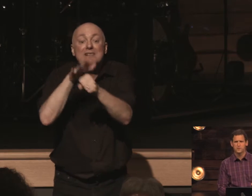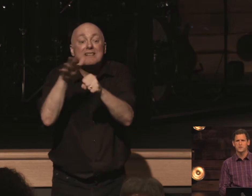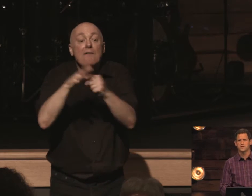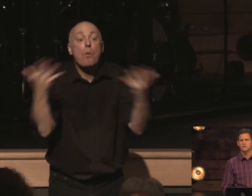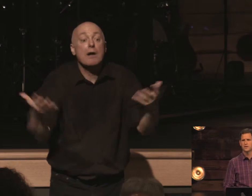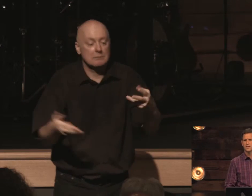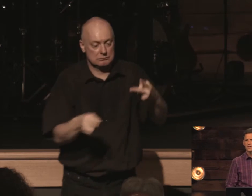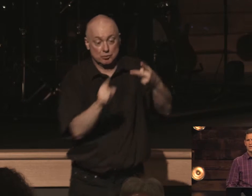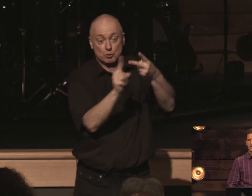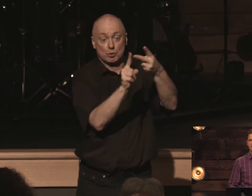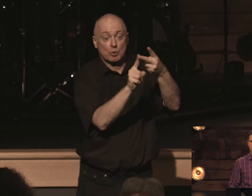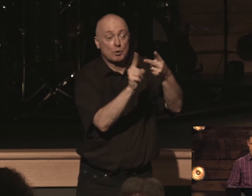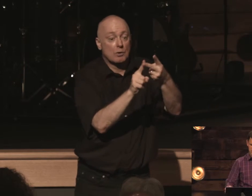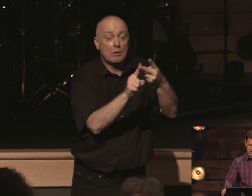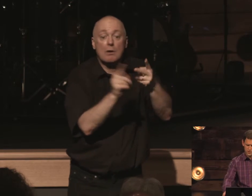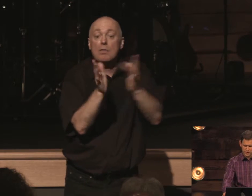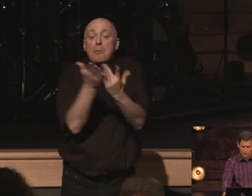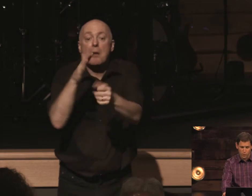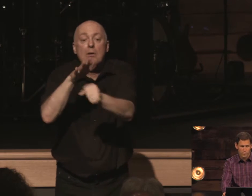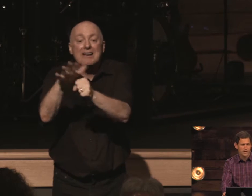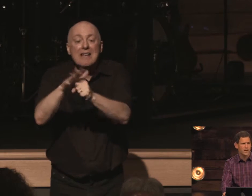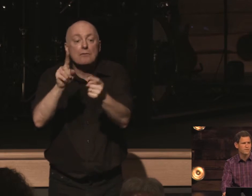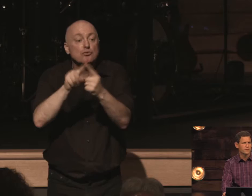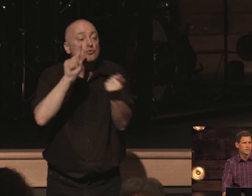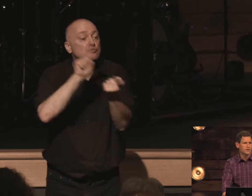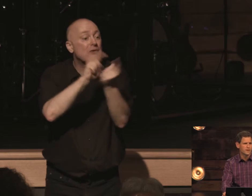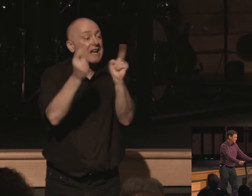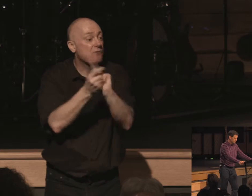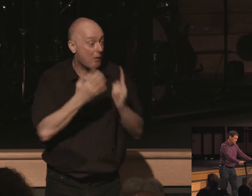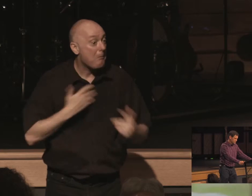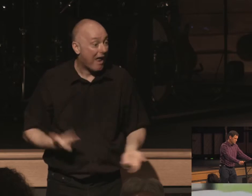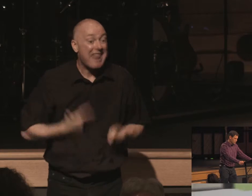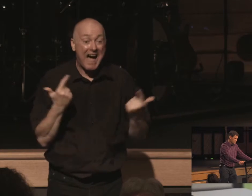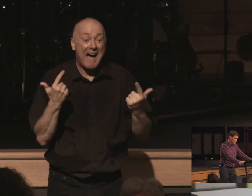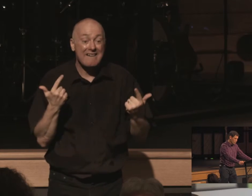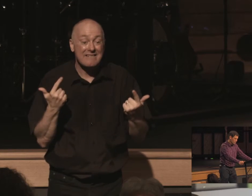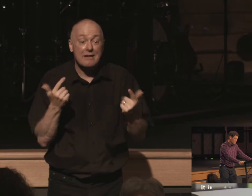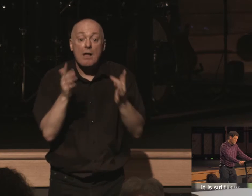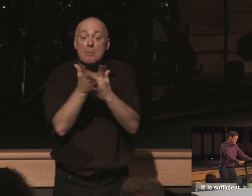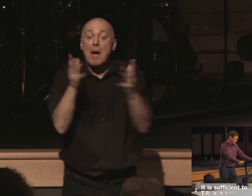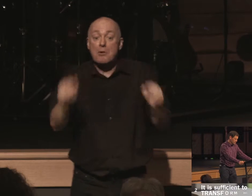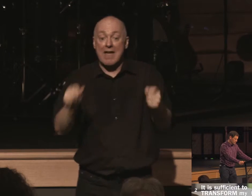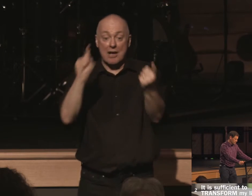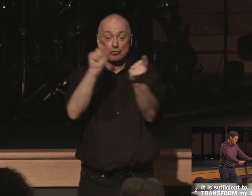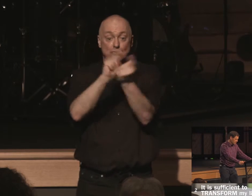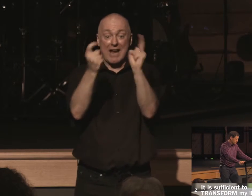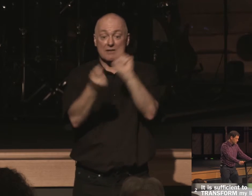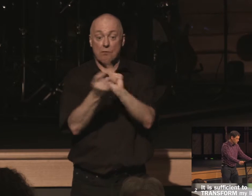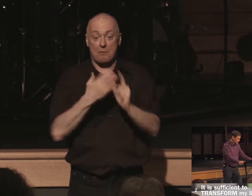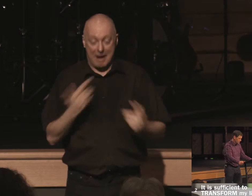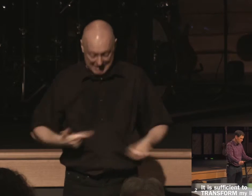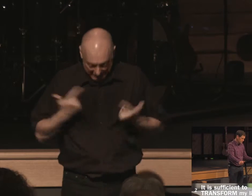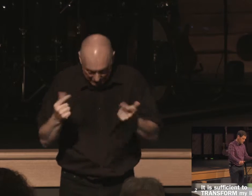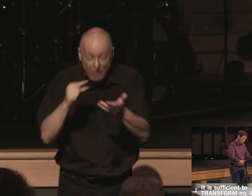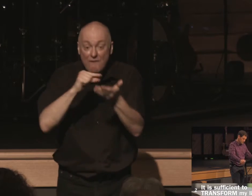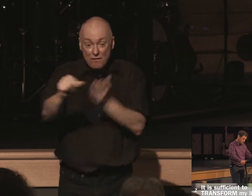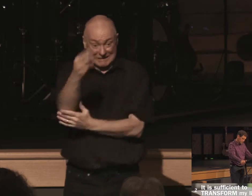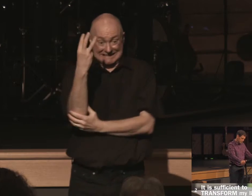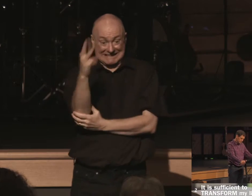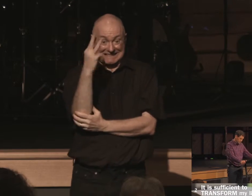two it's it's sufficient to transform my life sufficient to transform my life look at now verse 16 this should be familiar if